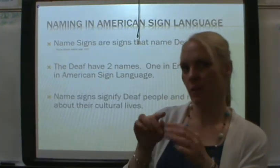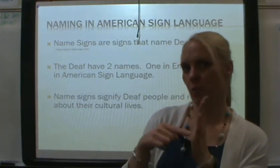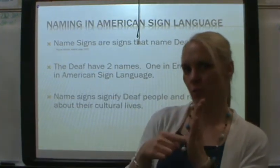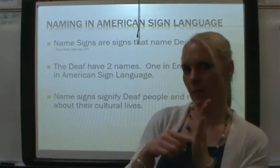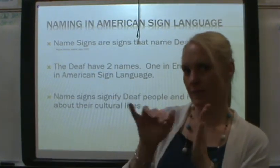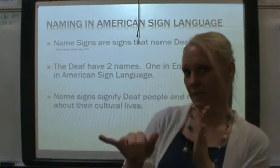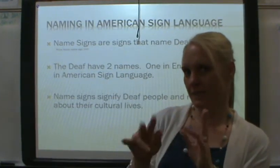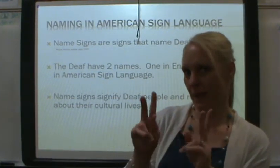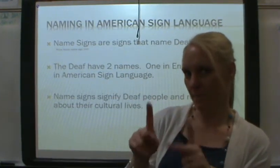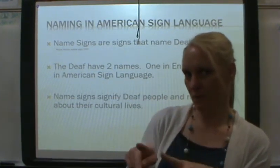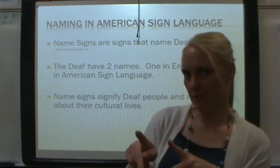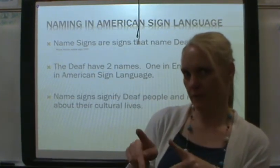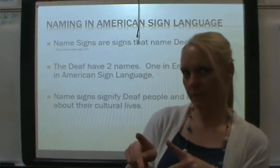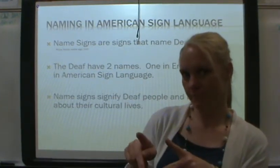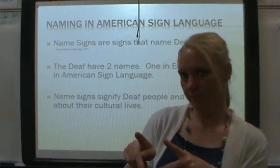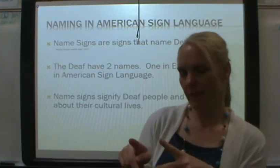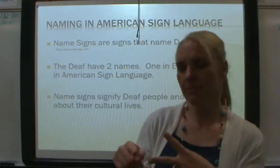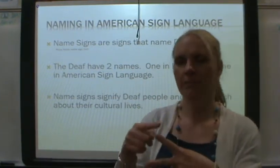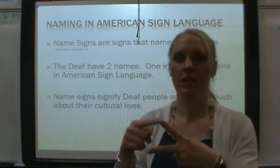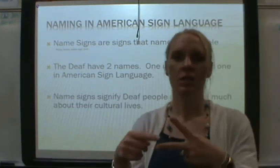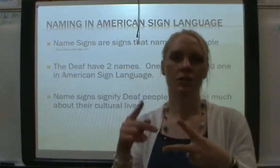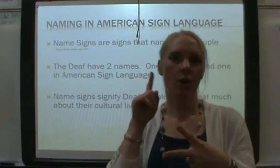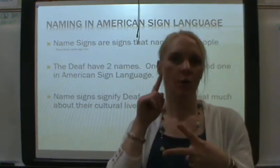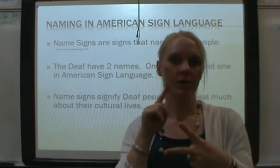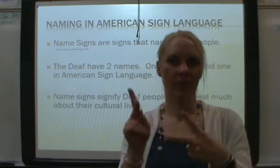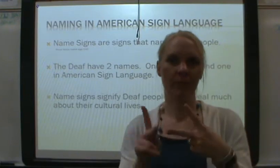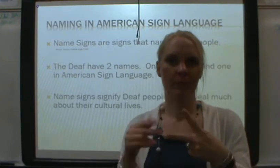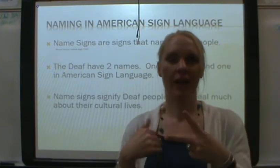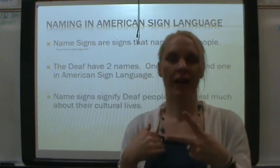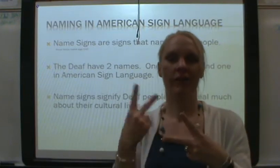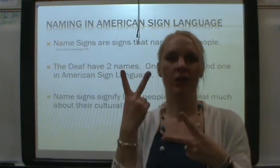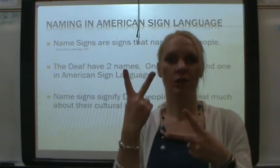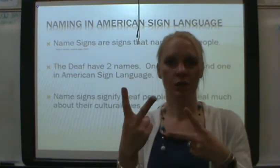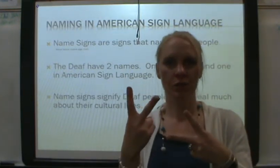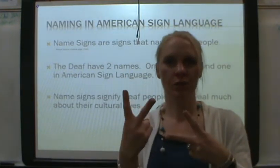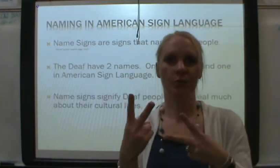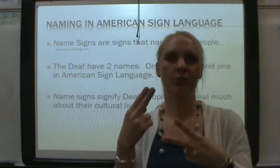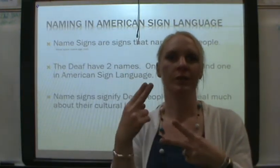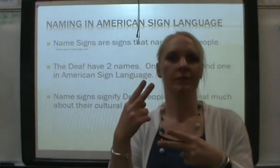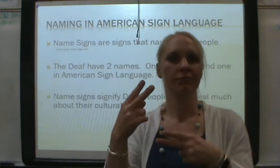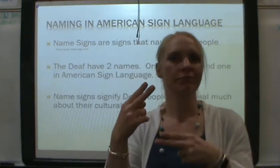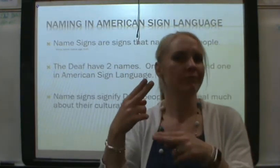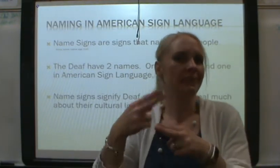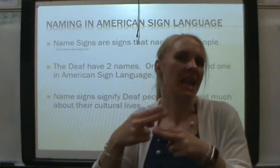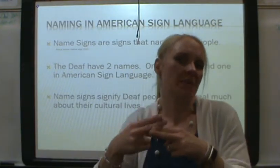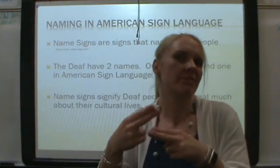represents that person. Okay, so Deaf people have two names.